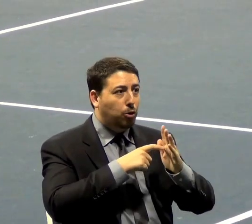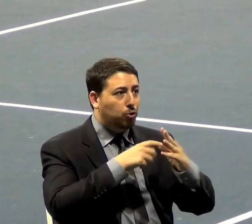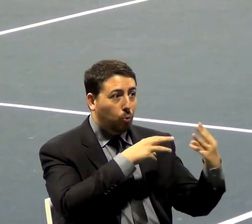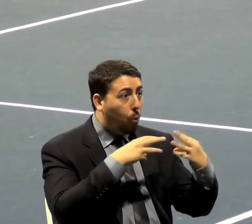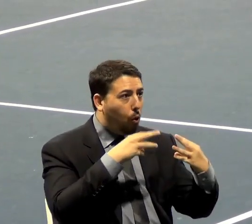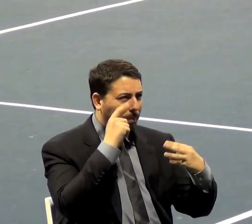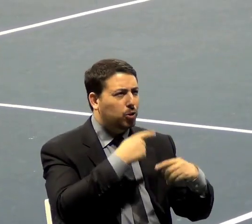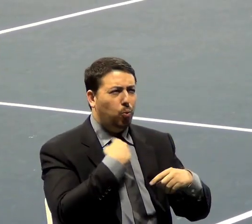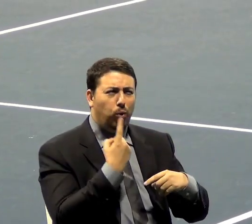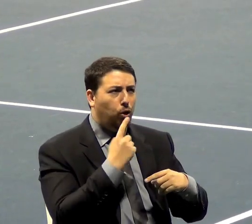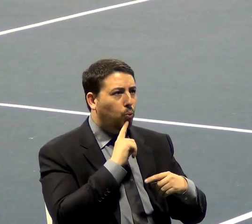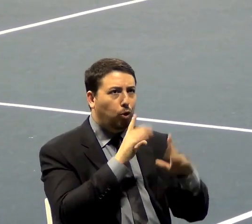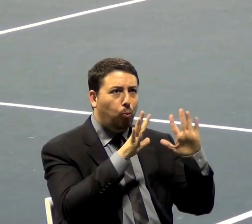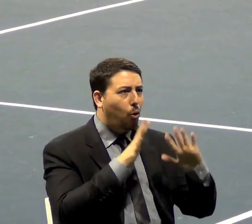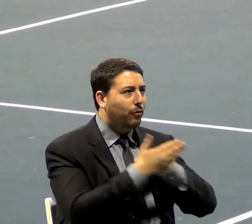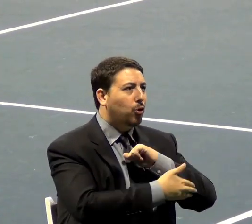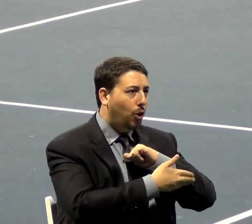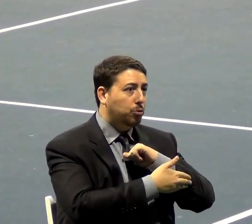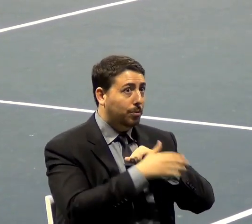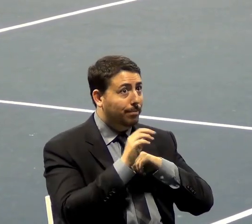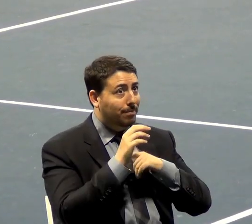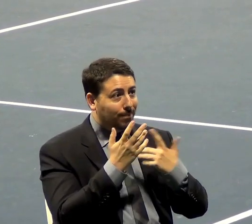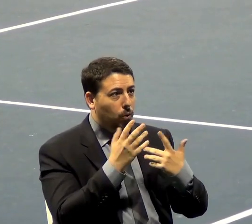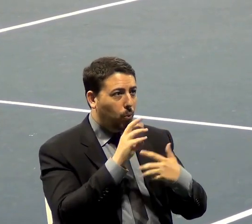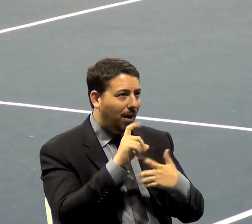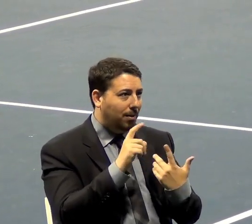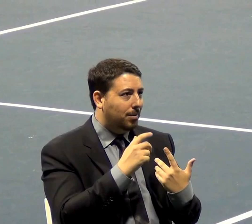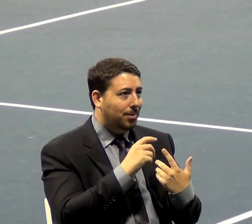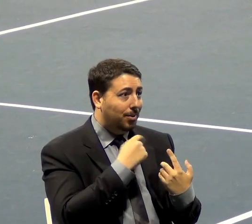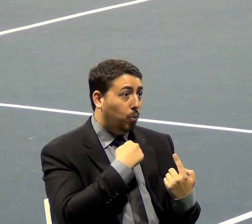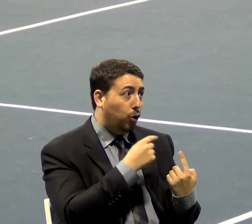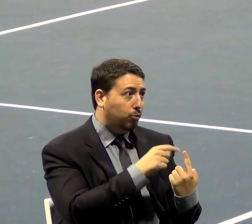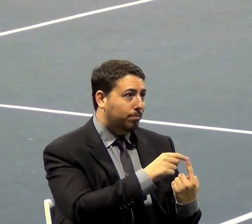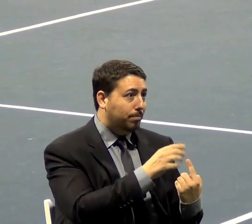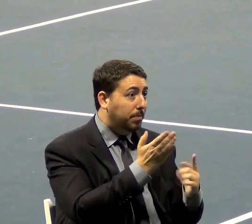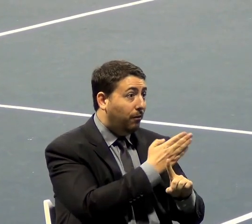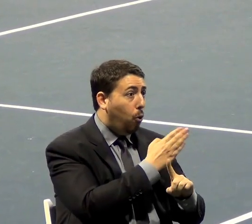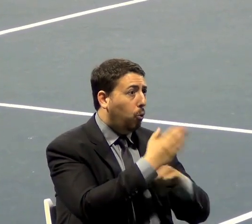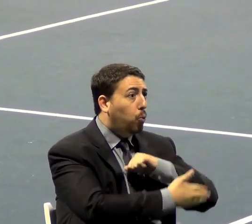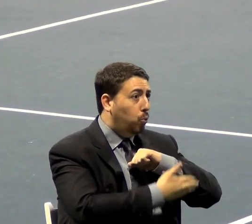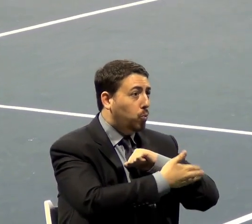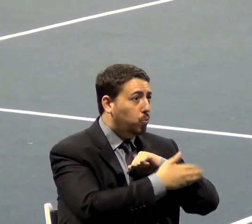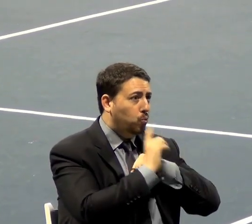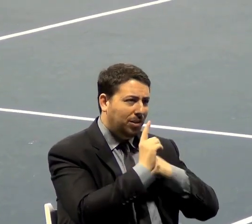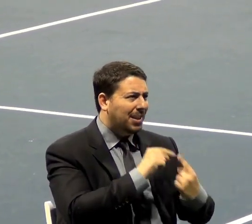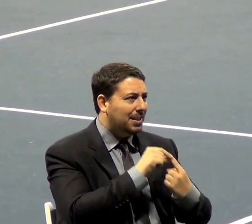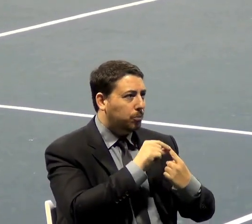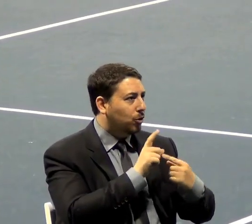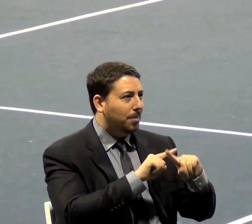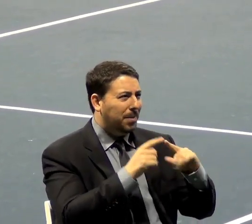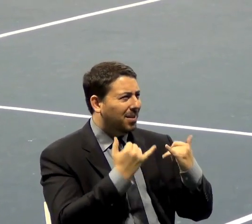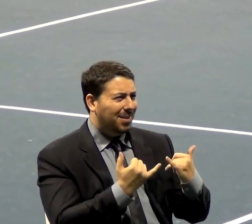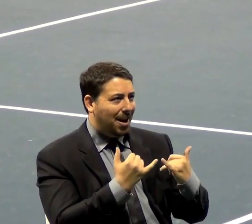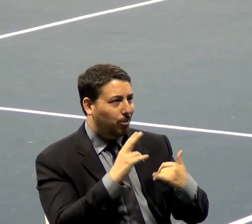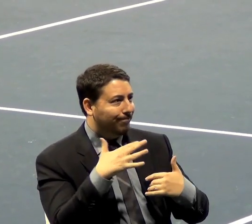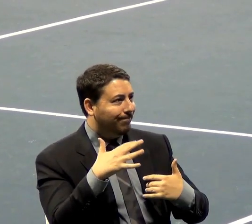Yes, we have been exceptional. We're not so exceptional now. But if we are truly an exceptional nation, run a good economy, have